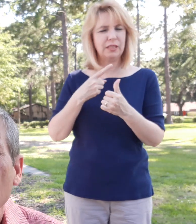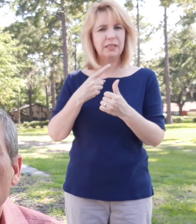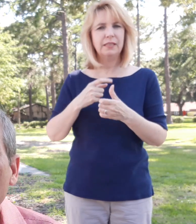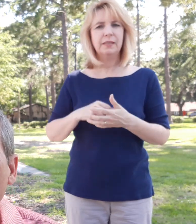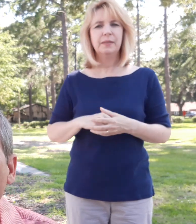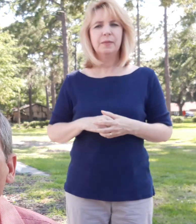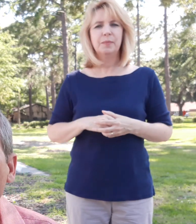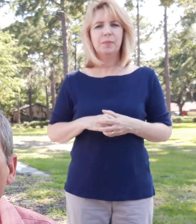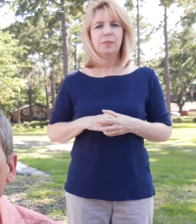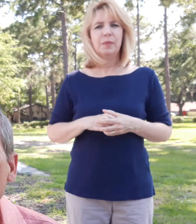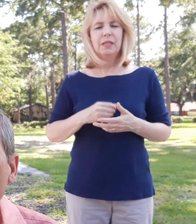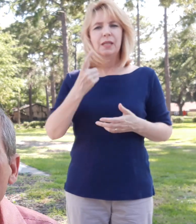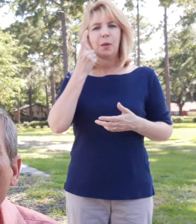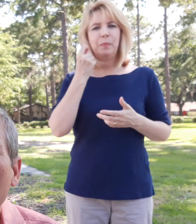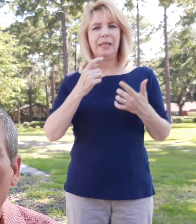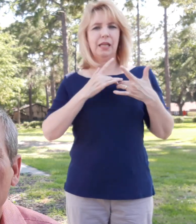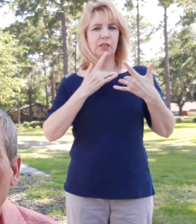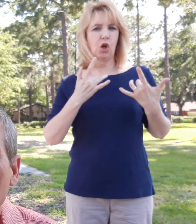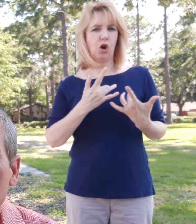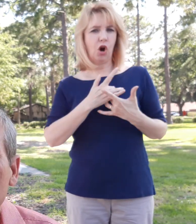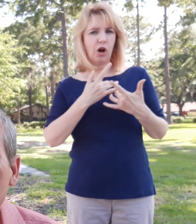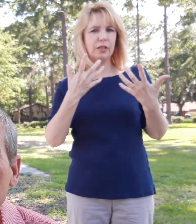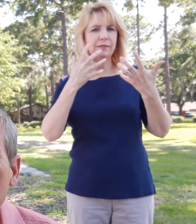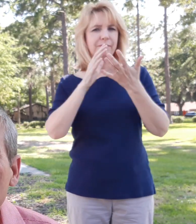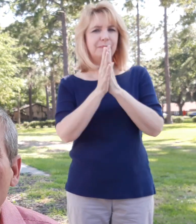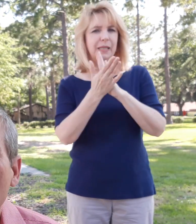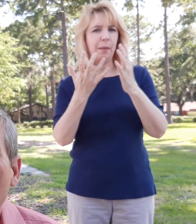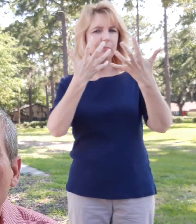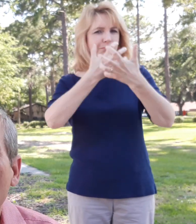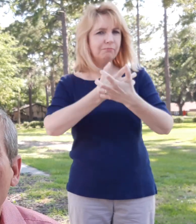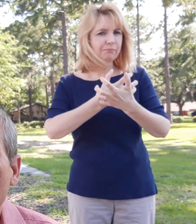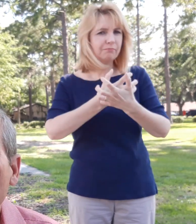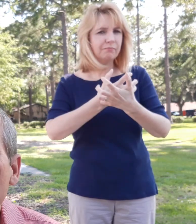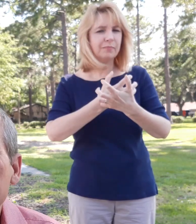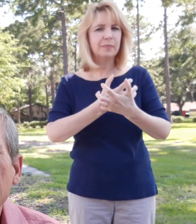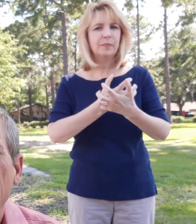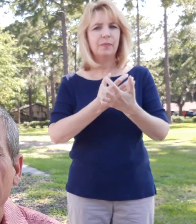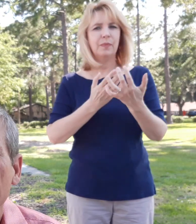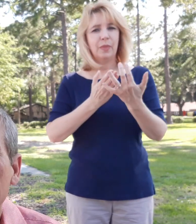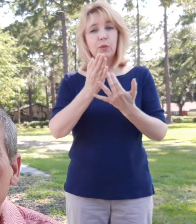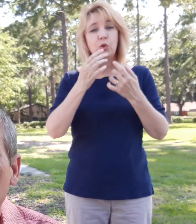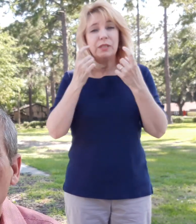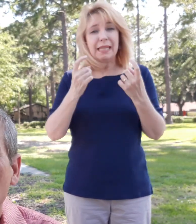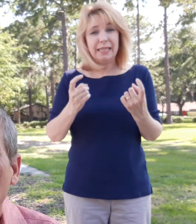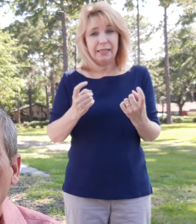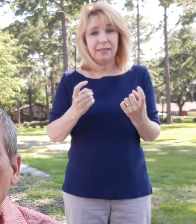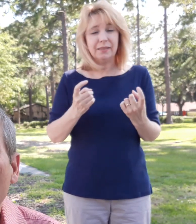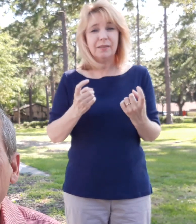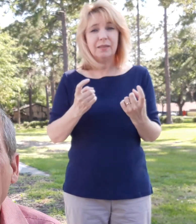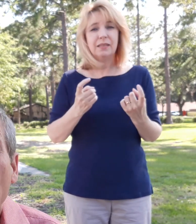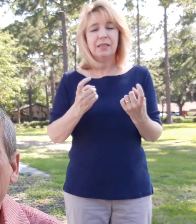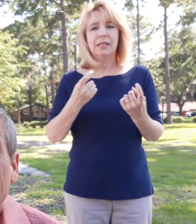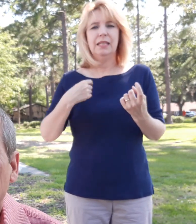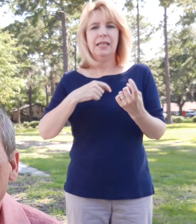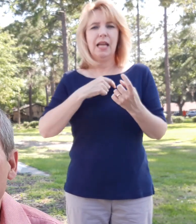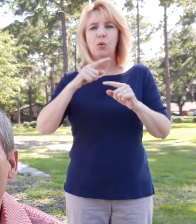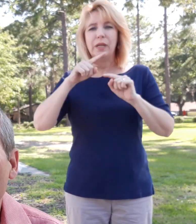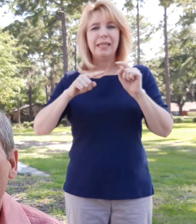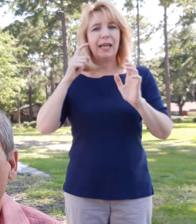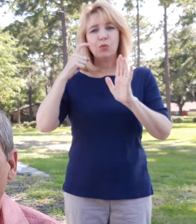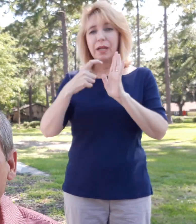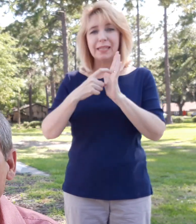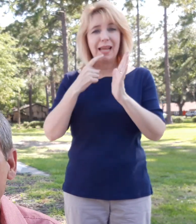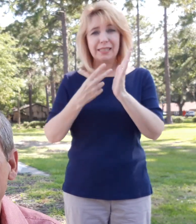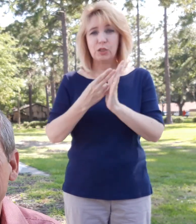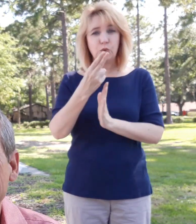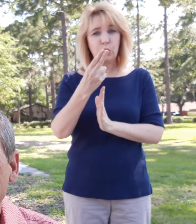Because our hearts are darkened through sin. And we can't recognize the